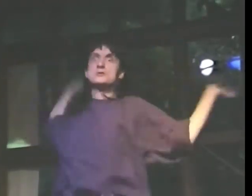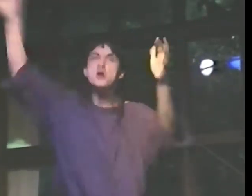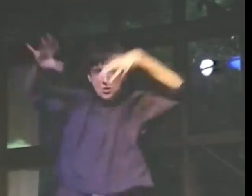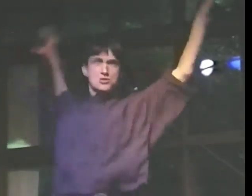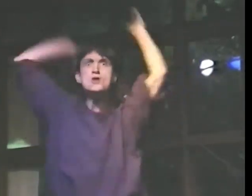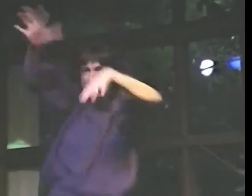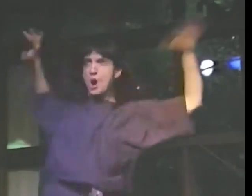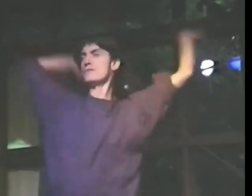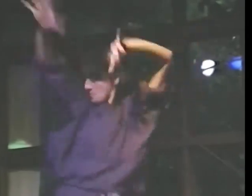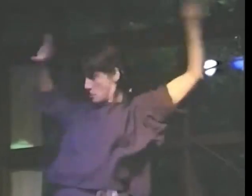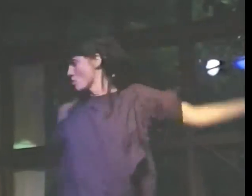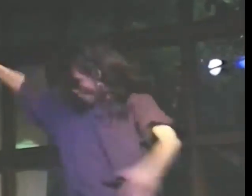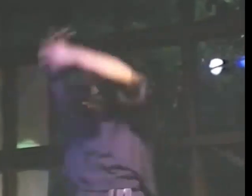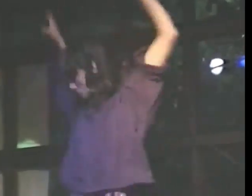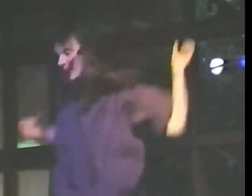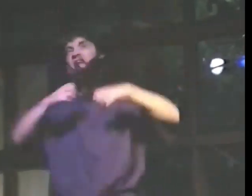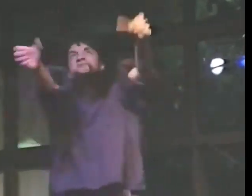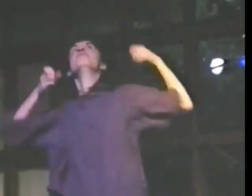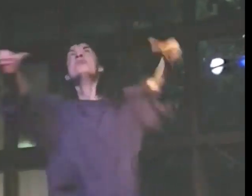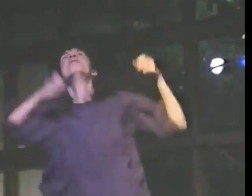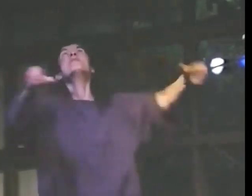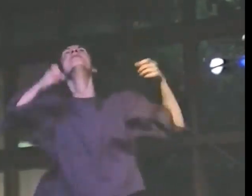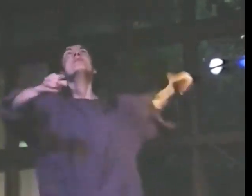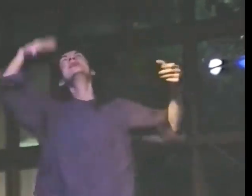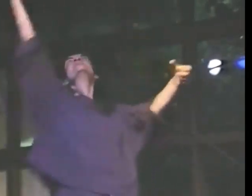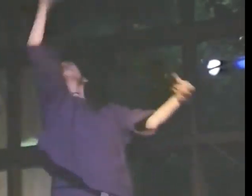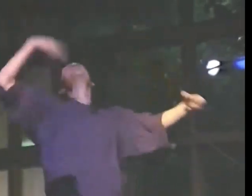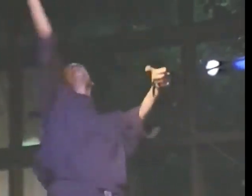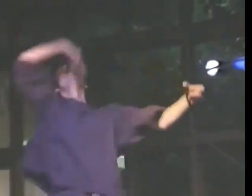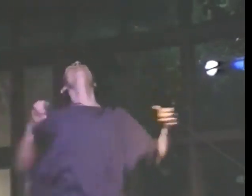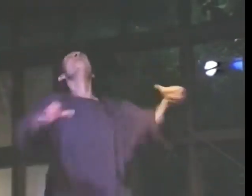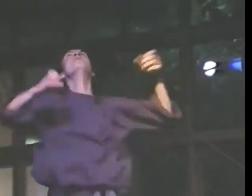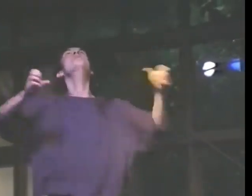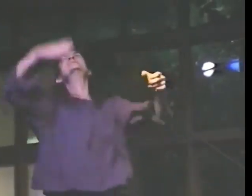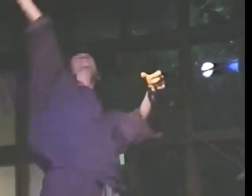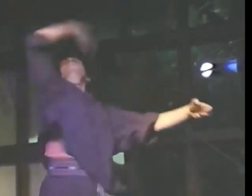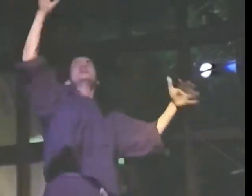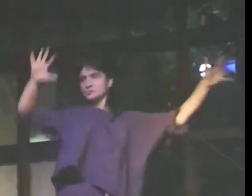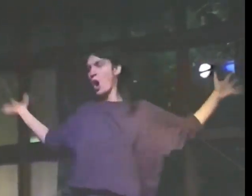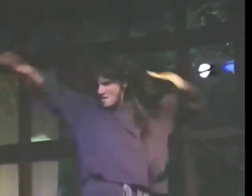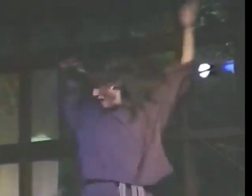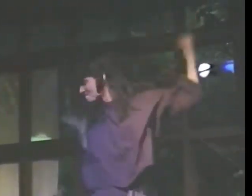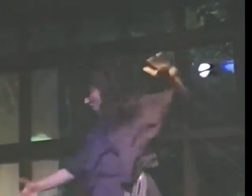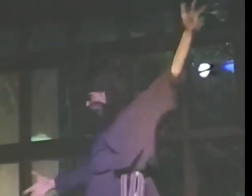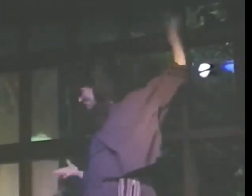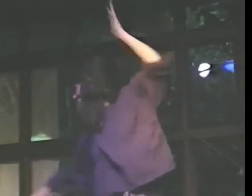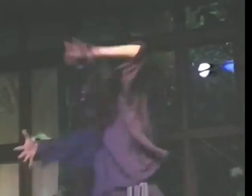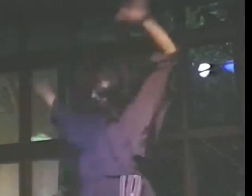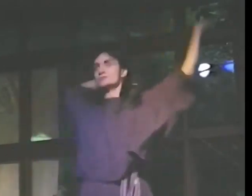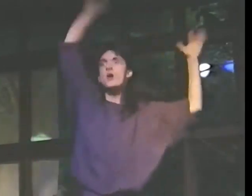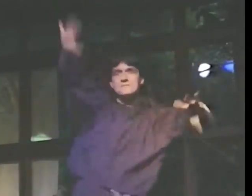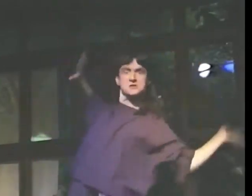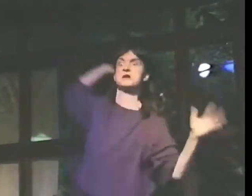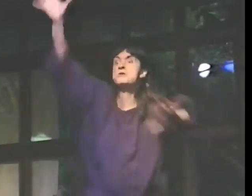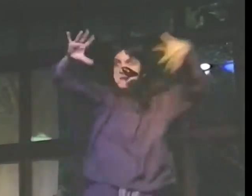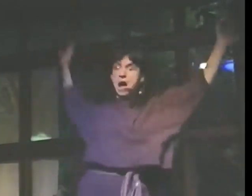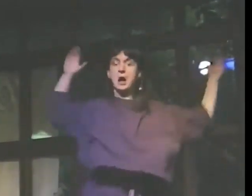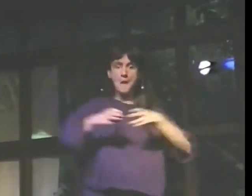The ladder is shaking. Down below, it's a language tyrant. Get down, get down from there or I'll force you down. No, no,